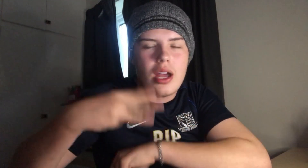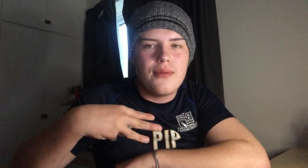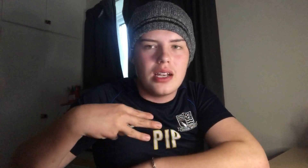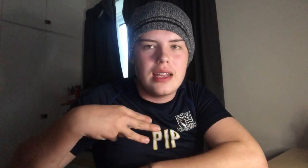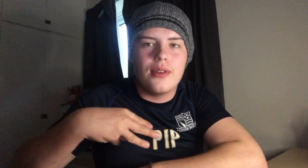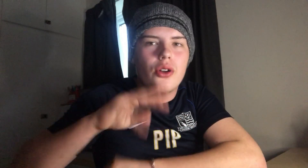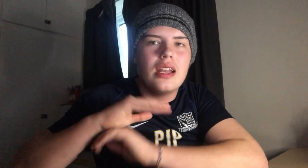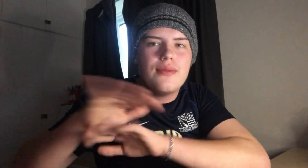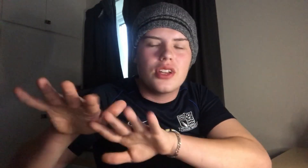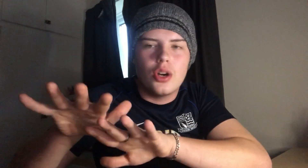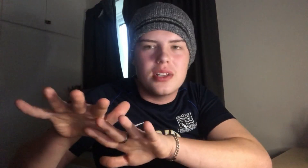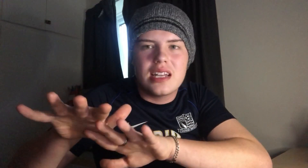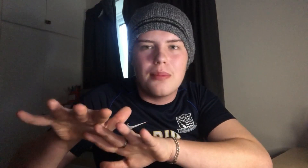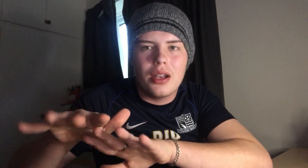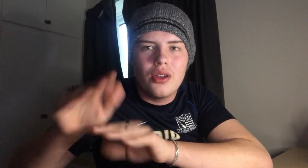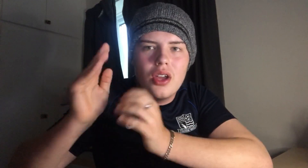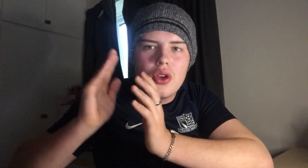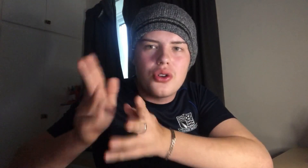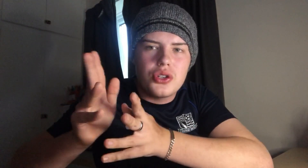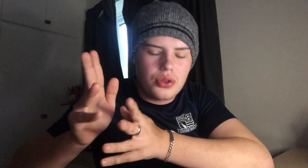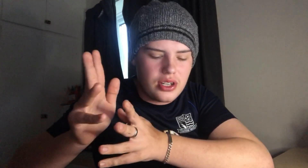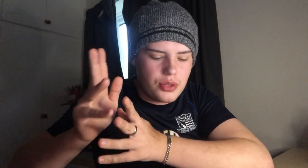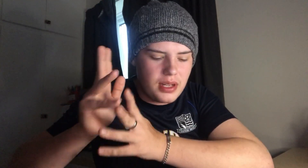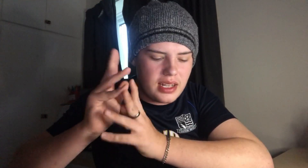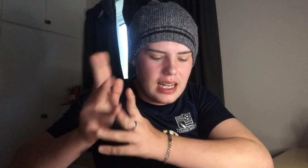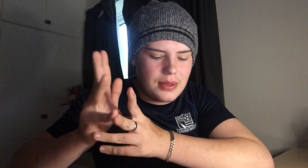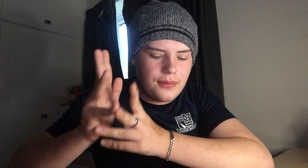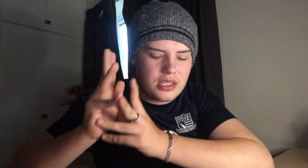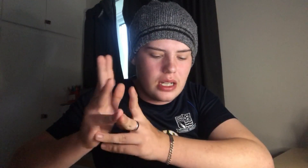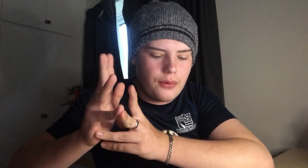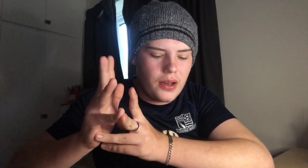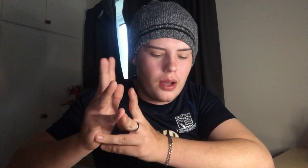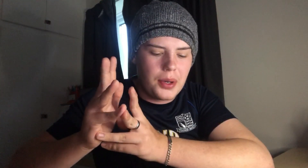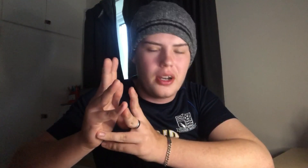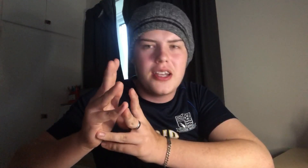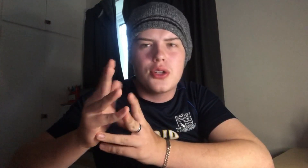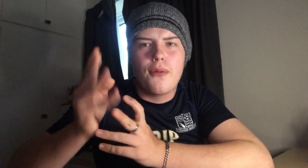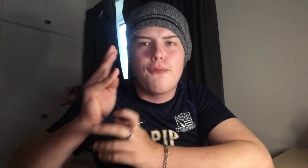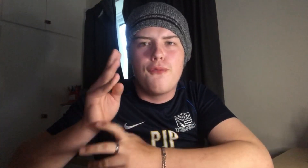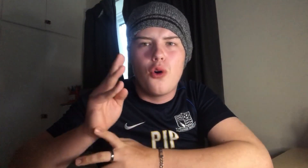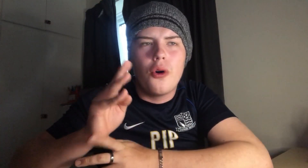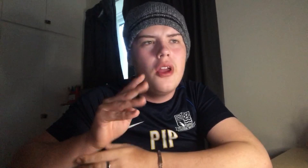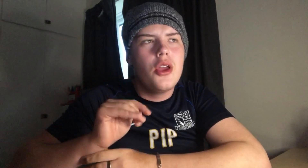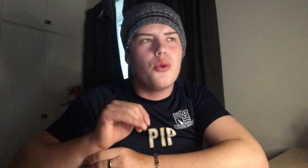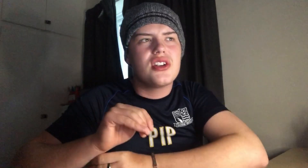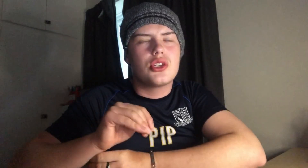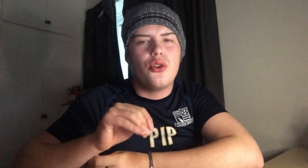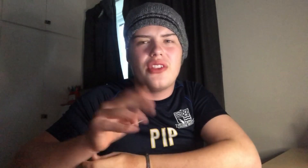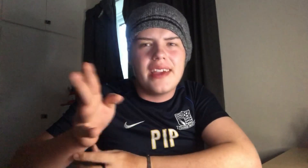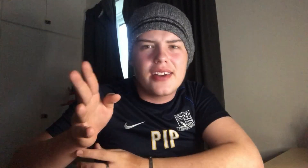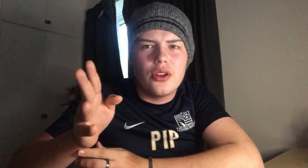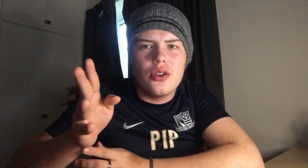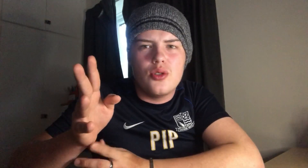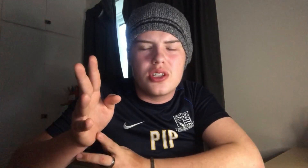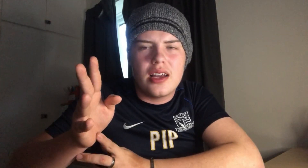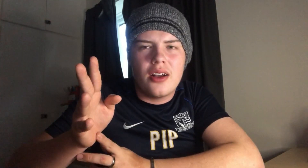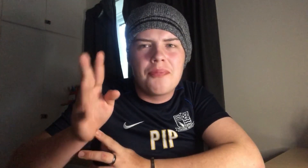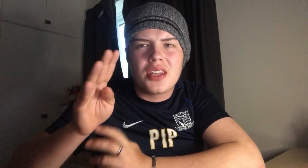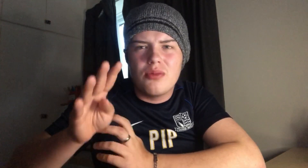leaving on. Leave your comments down below. Who do you think should be the captain for Southend? I'm going to list off the four who I saw in the Echo News that are